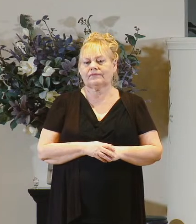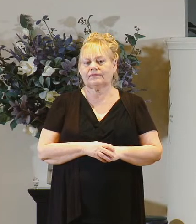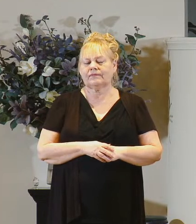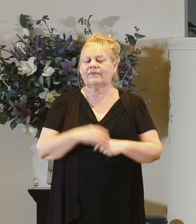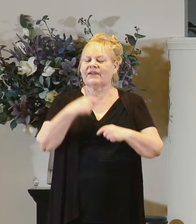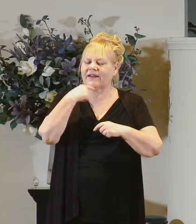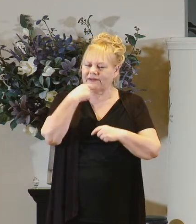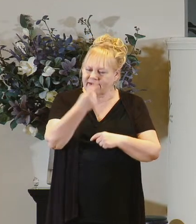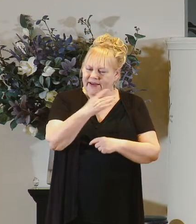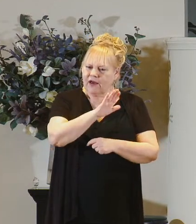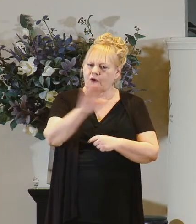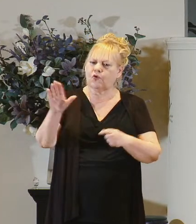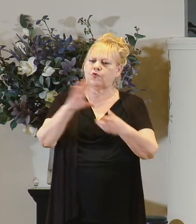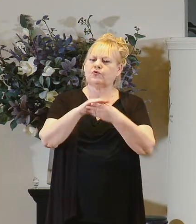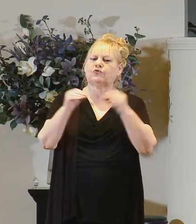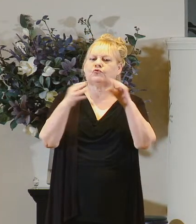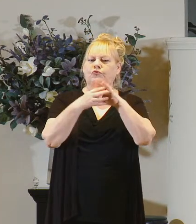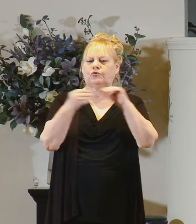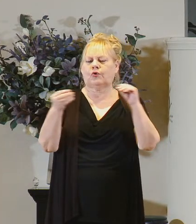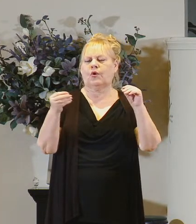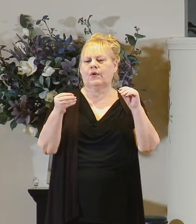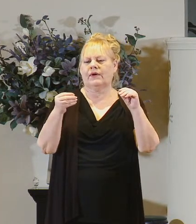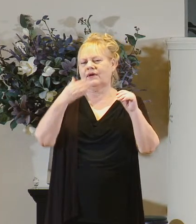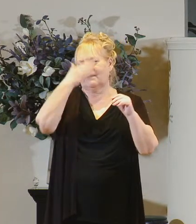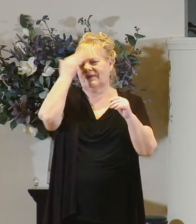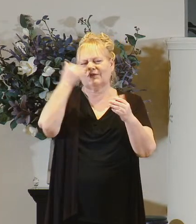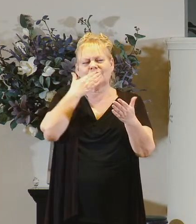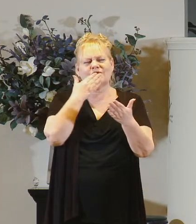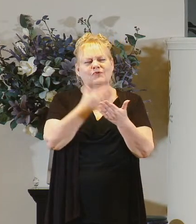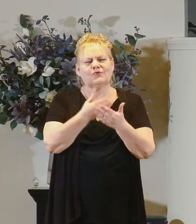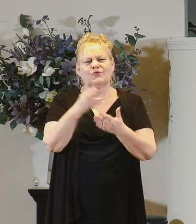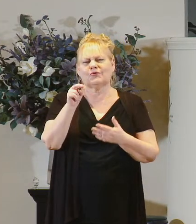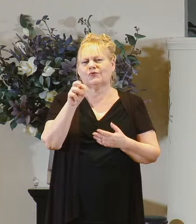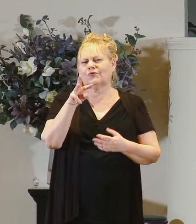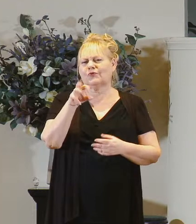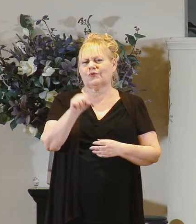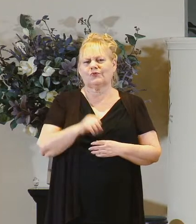tell your story because it's good news